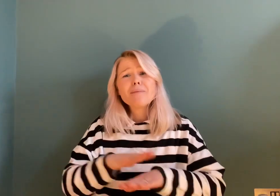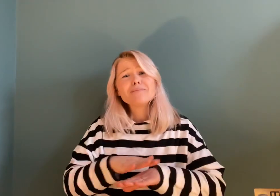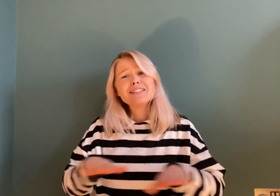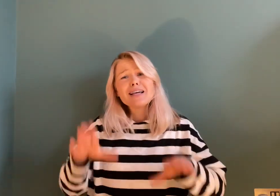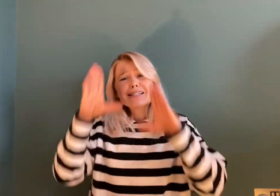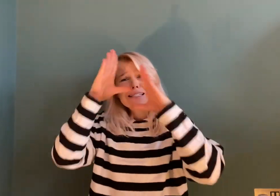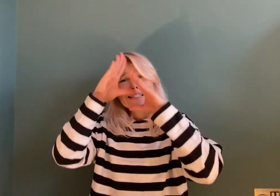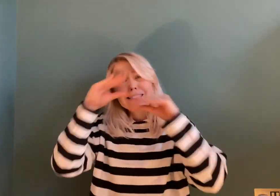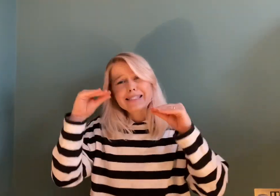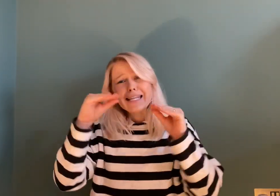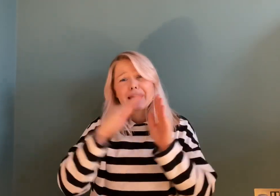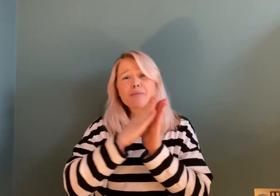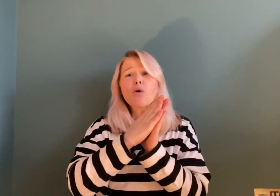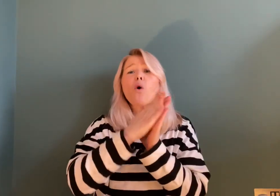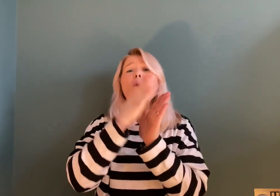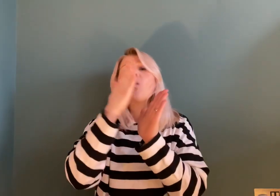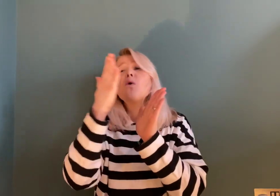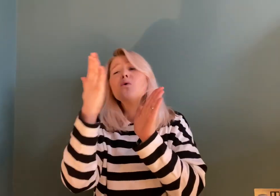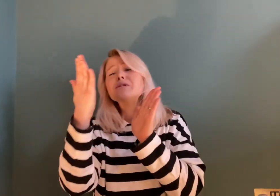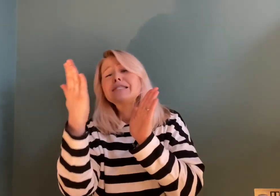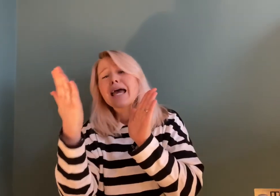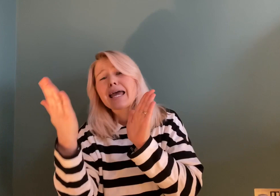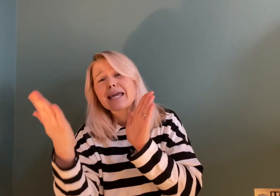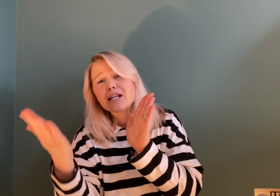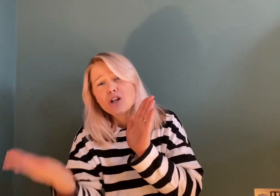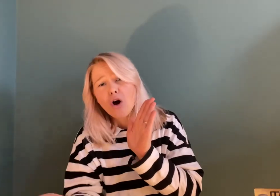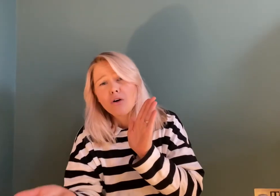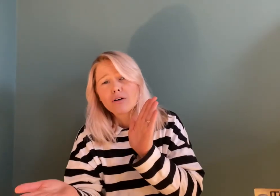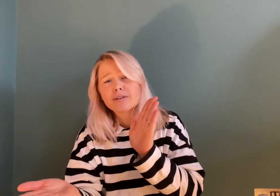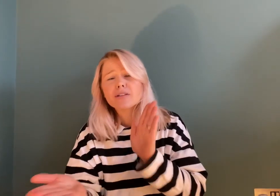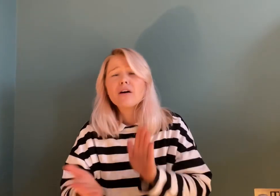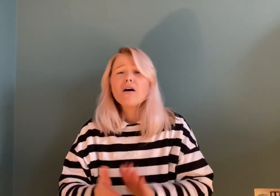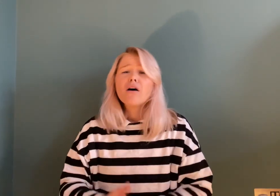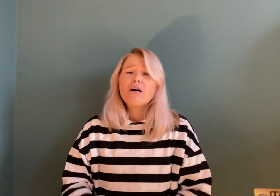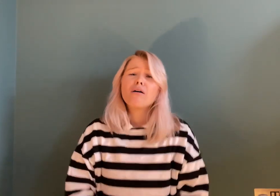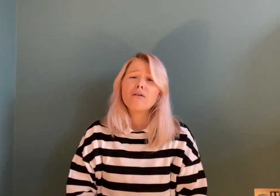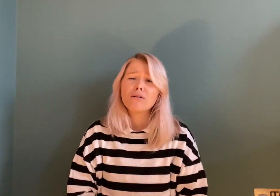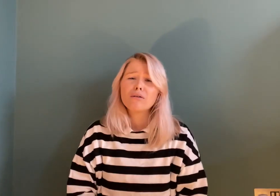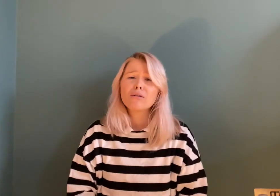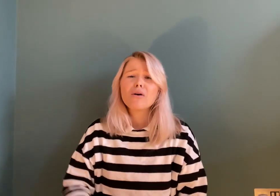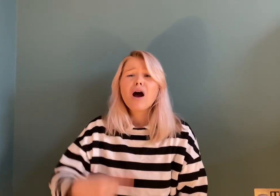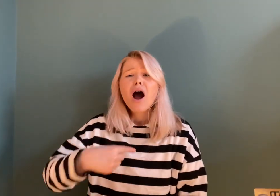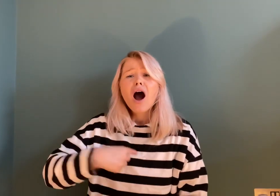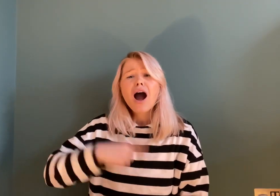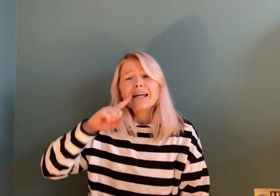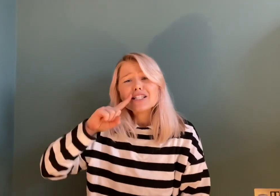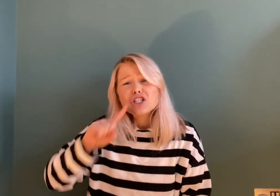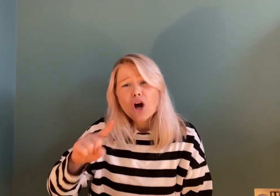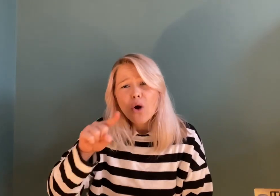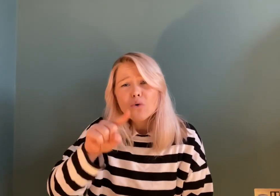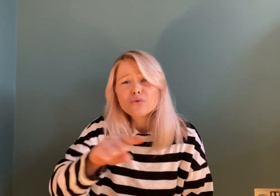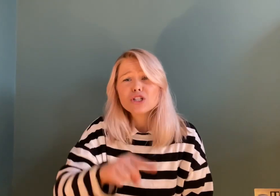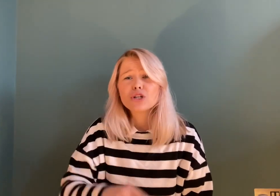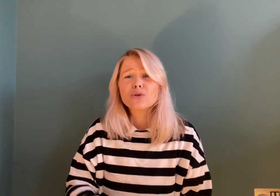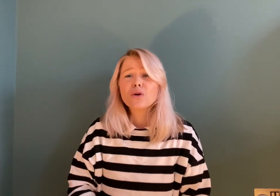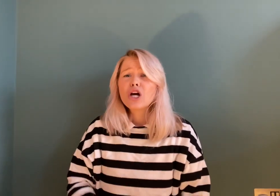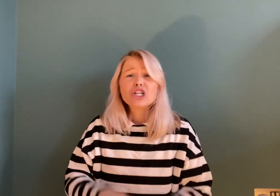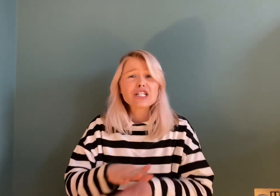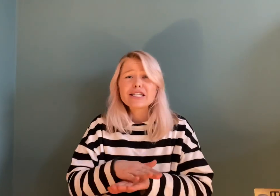doesn't sleep all day long. Oh, I told you she's